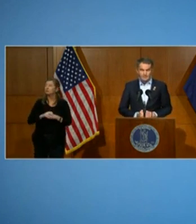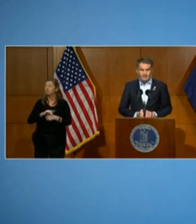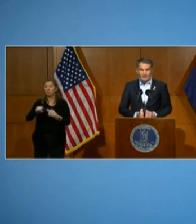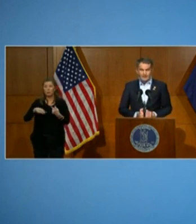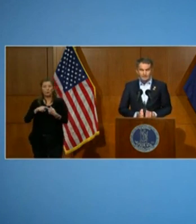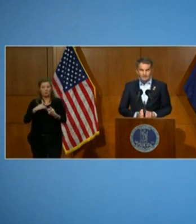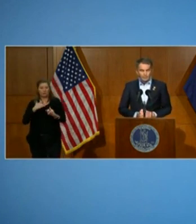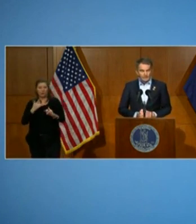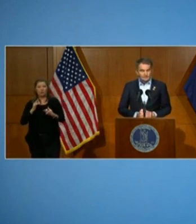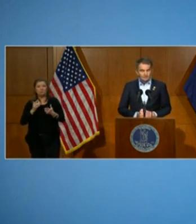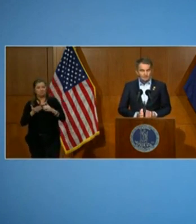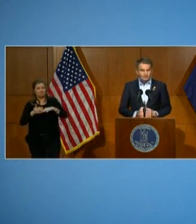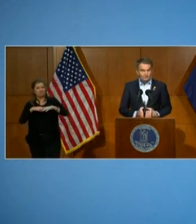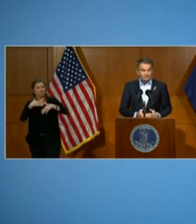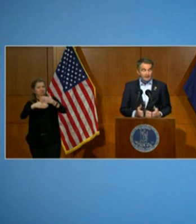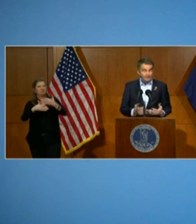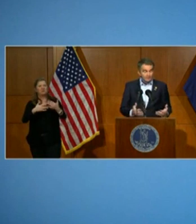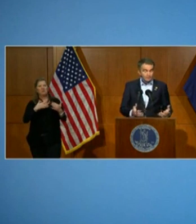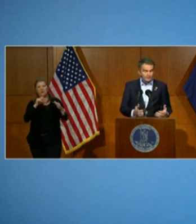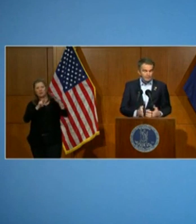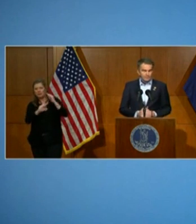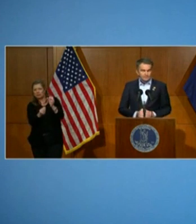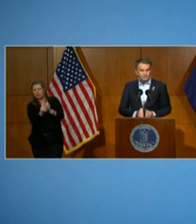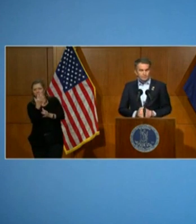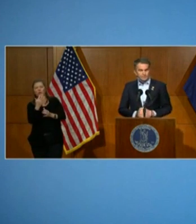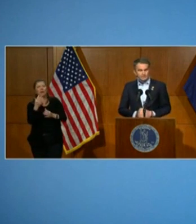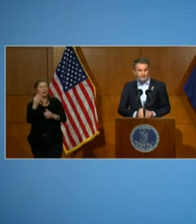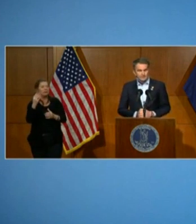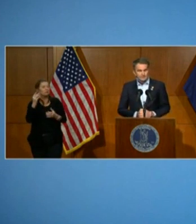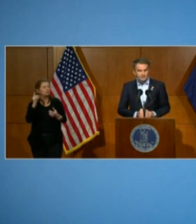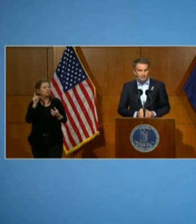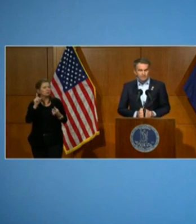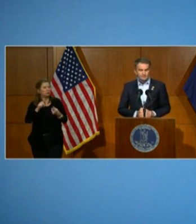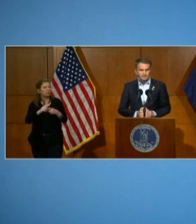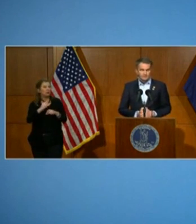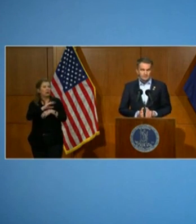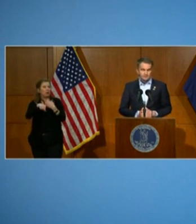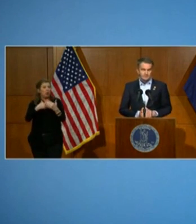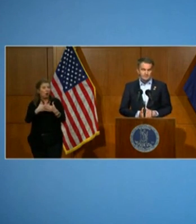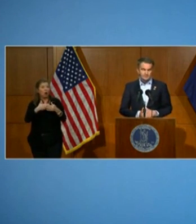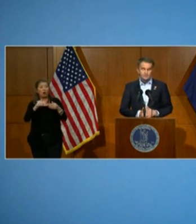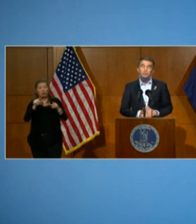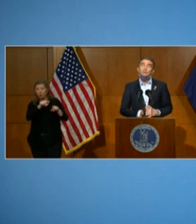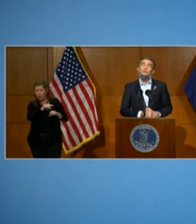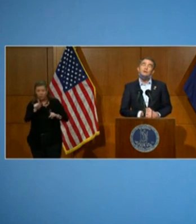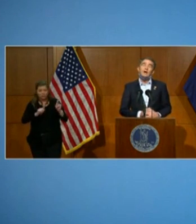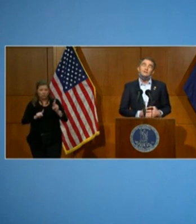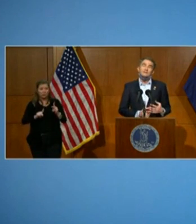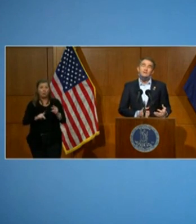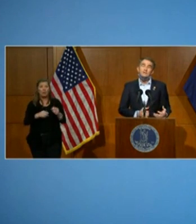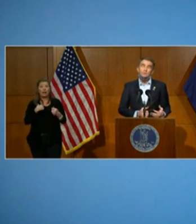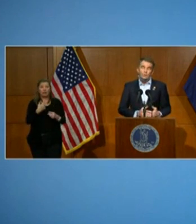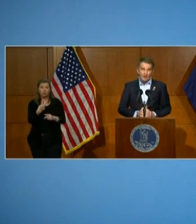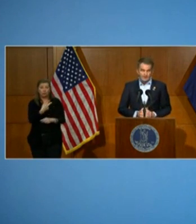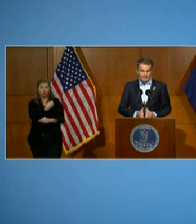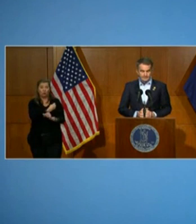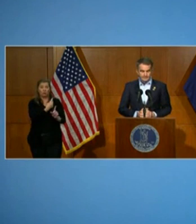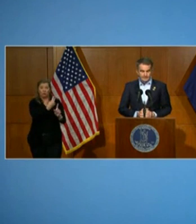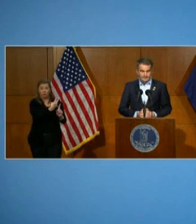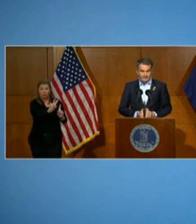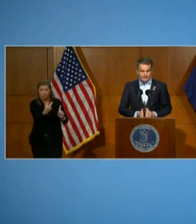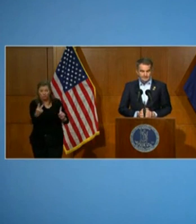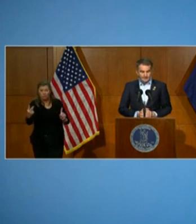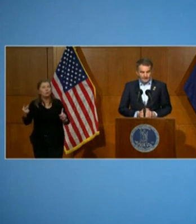up, I'll take well into the springtime, it will take well into the springtime, to get all of these folks the two shots that they require.